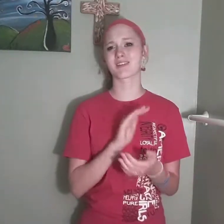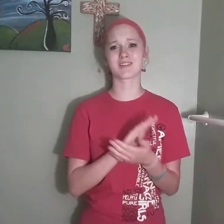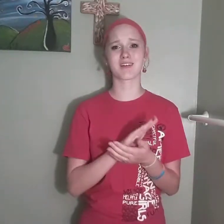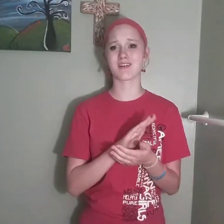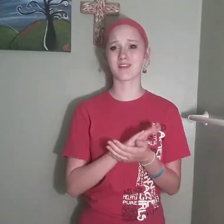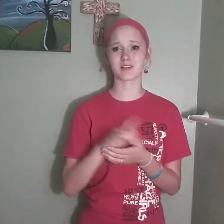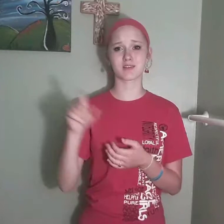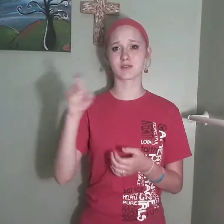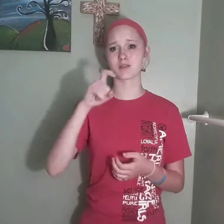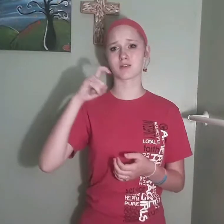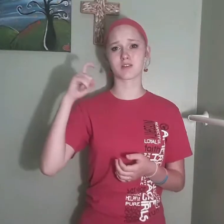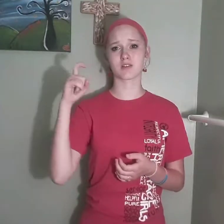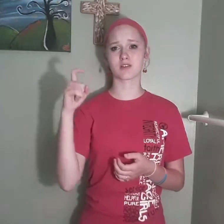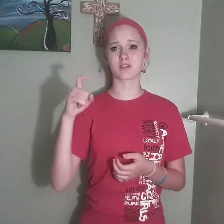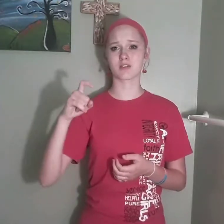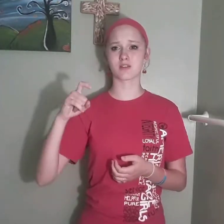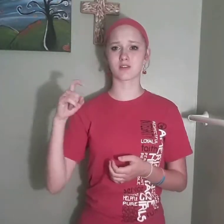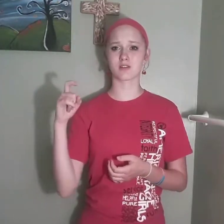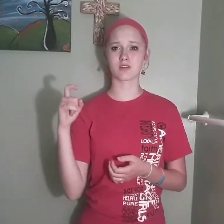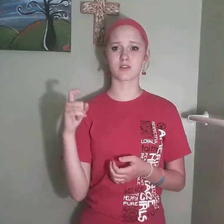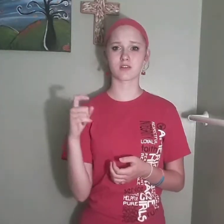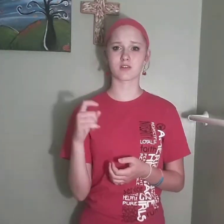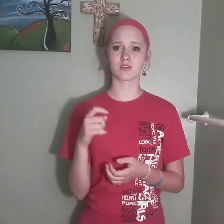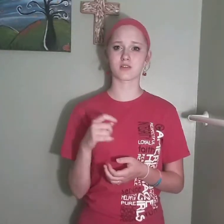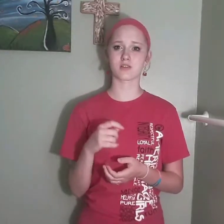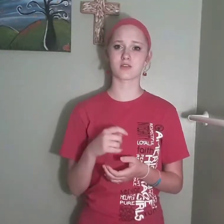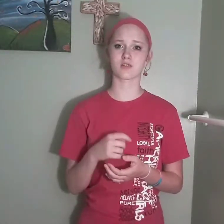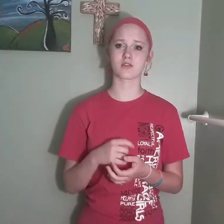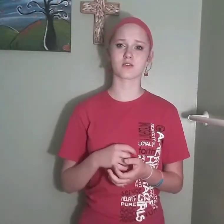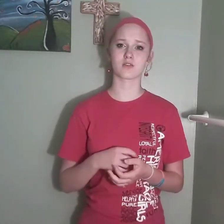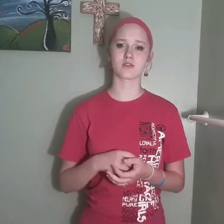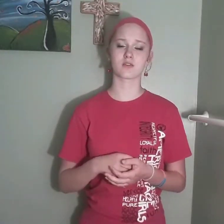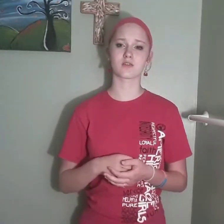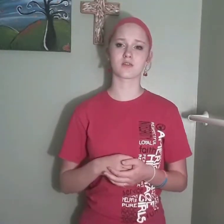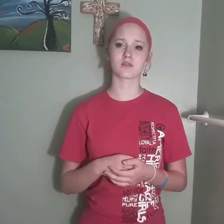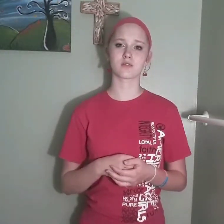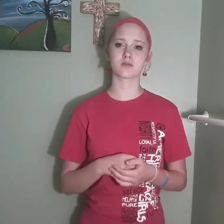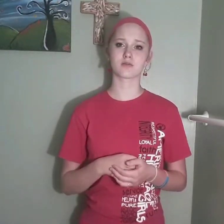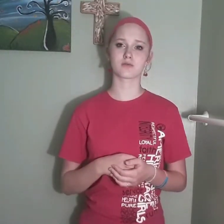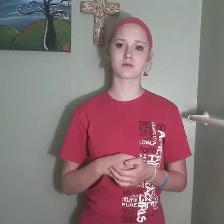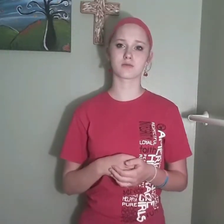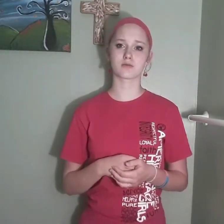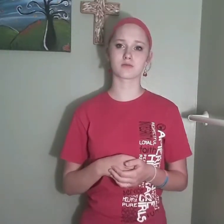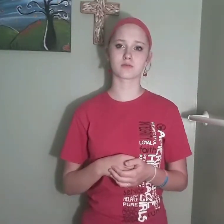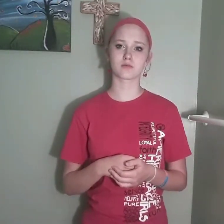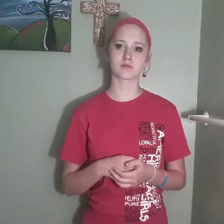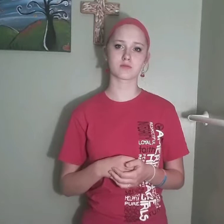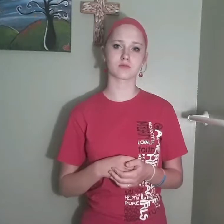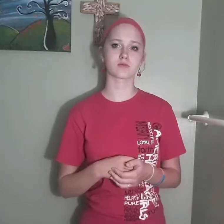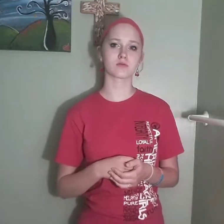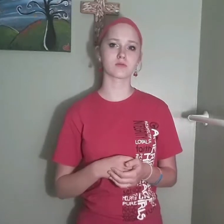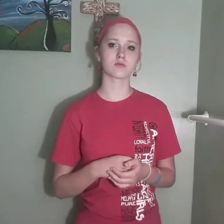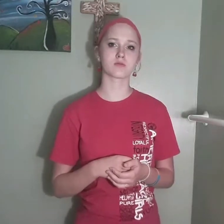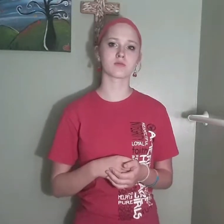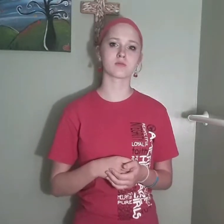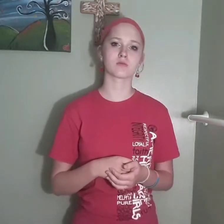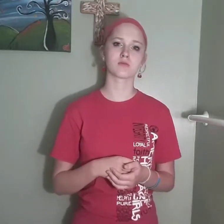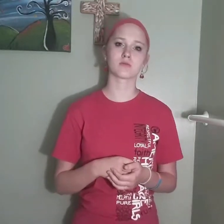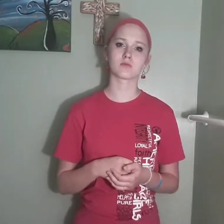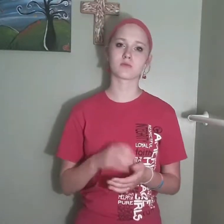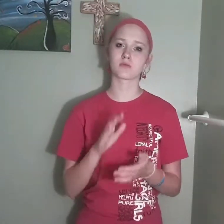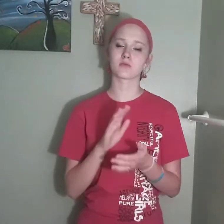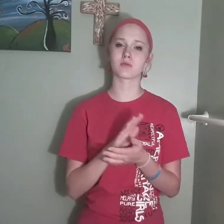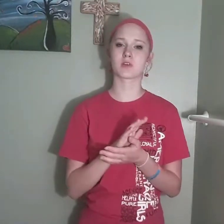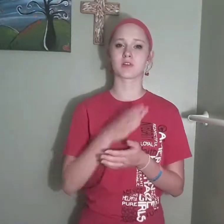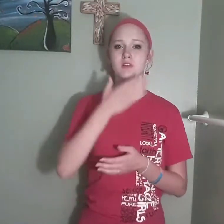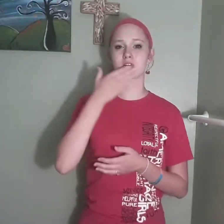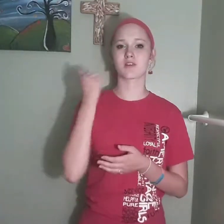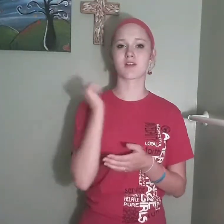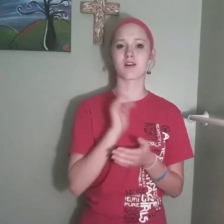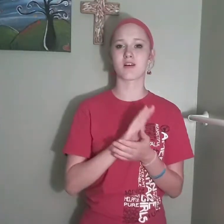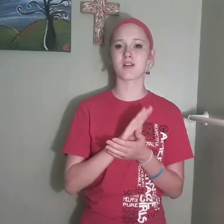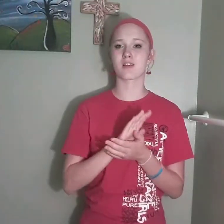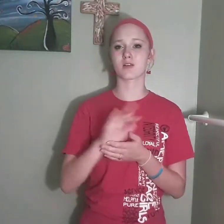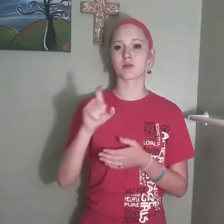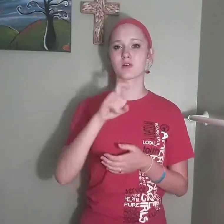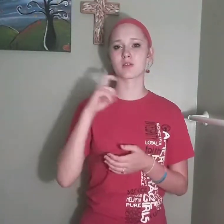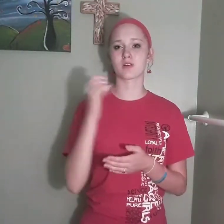cries